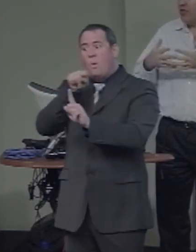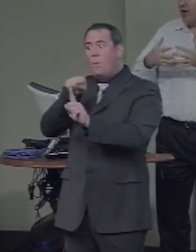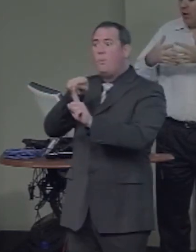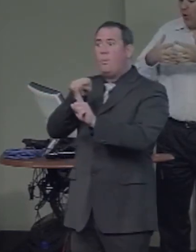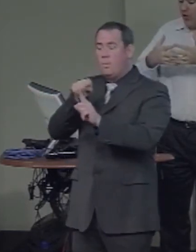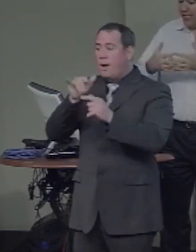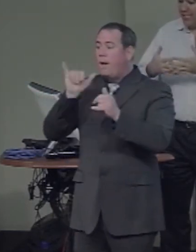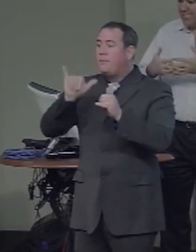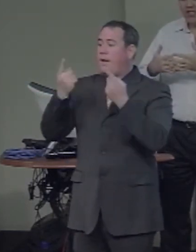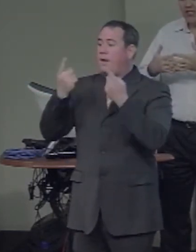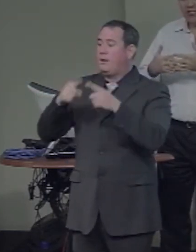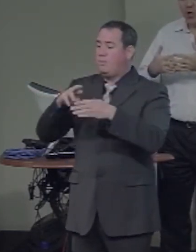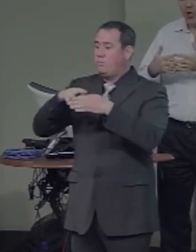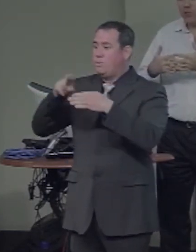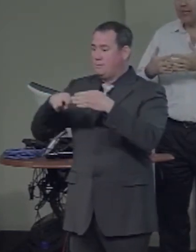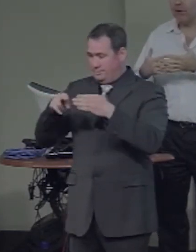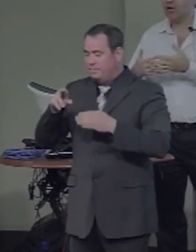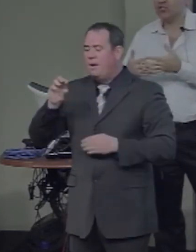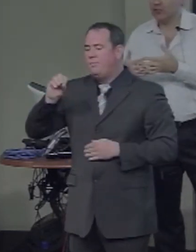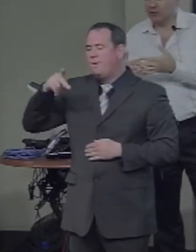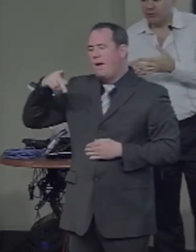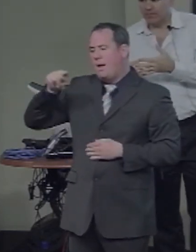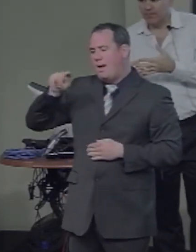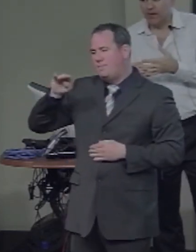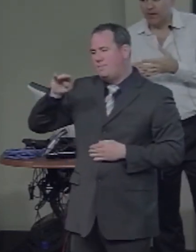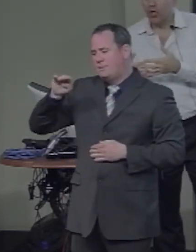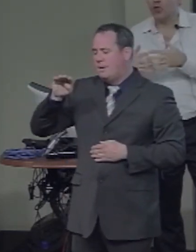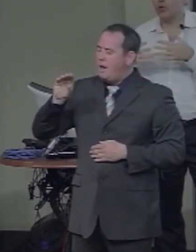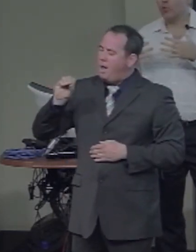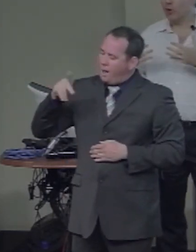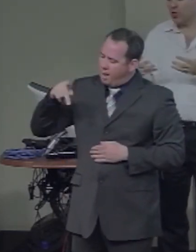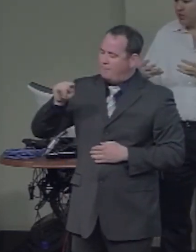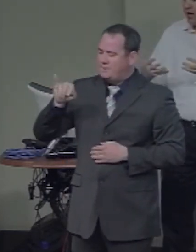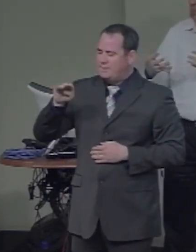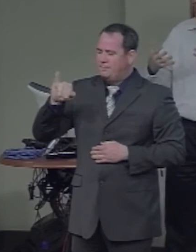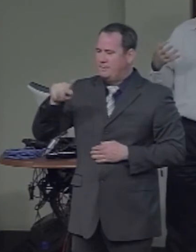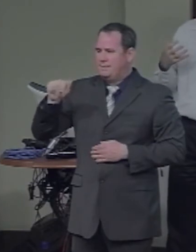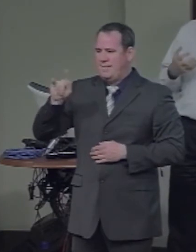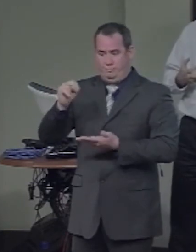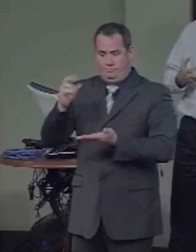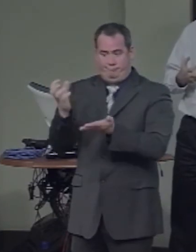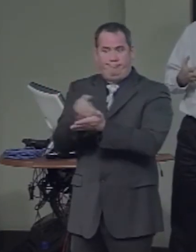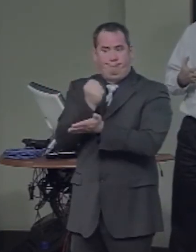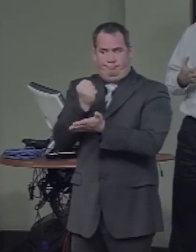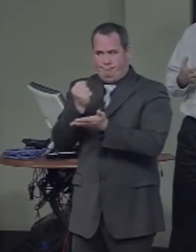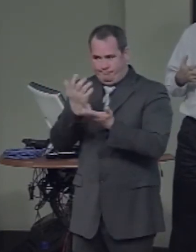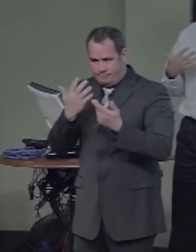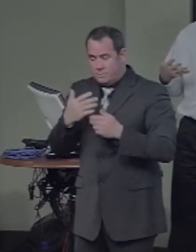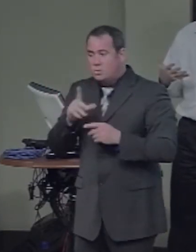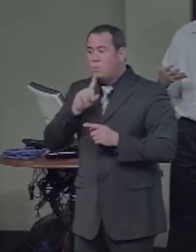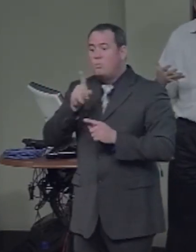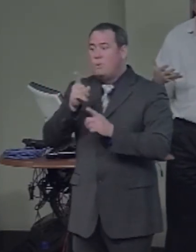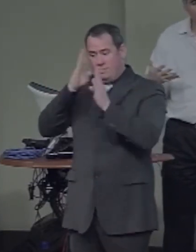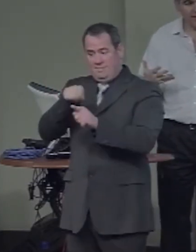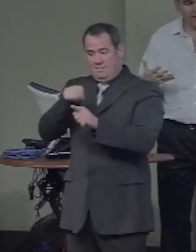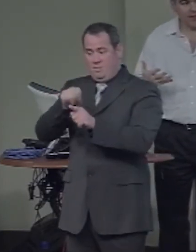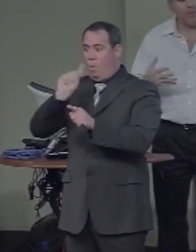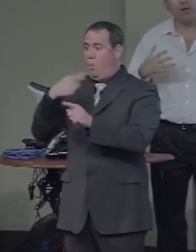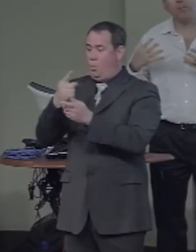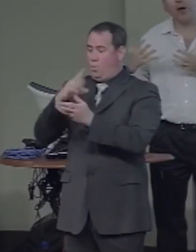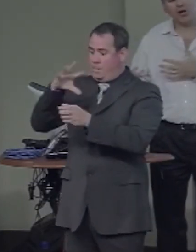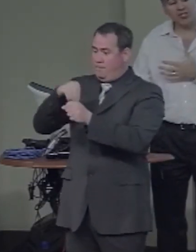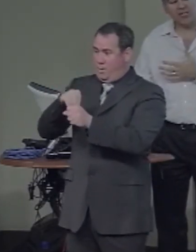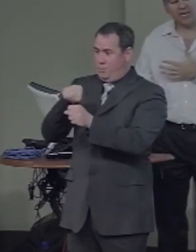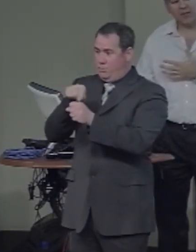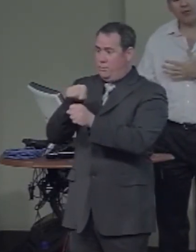the organization is only partial. The words are mostly on the left, according to this idea,